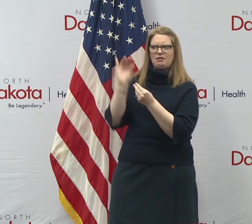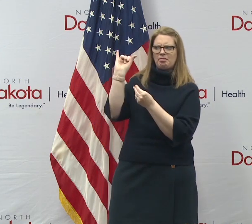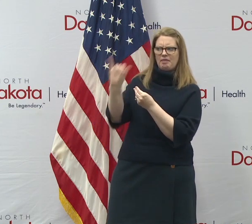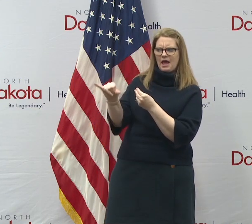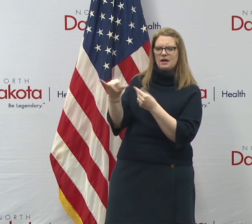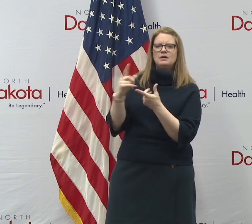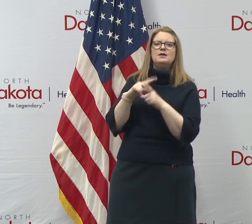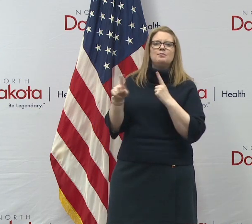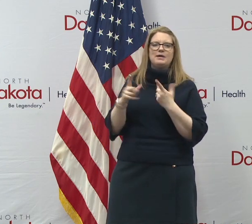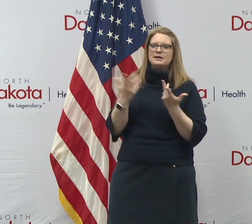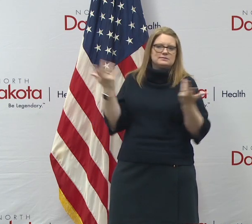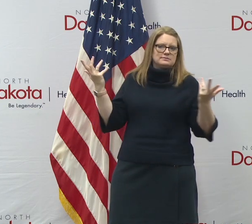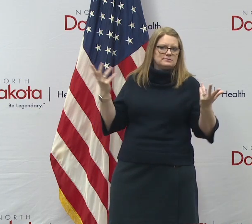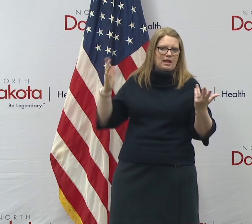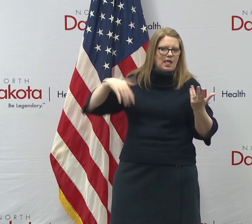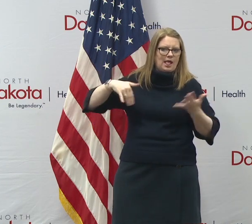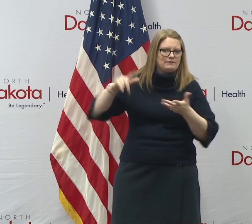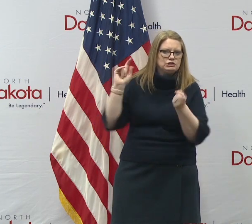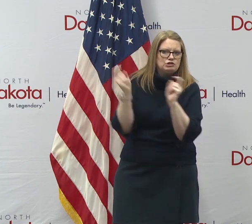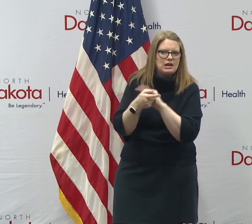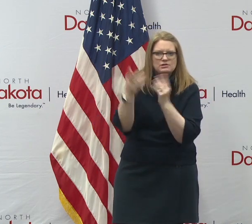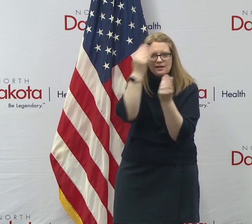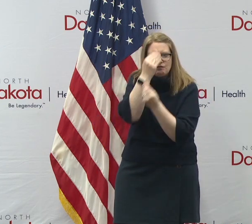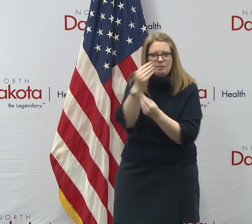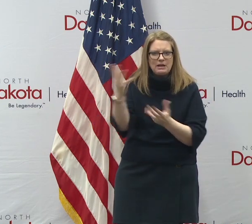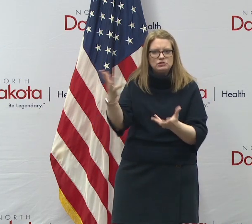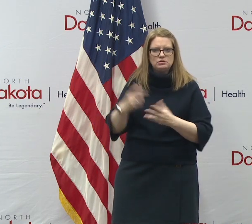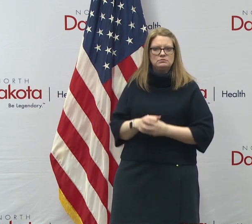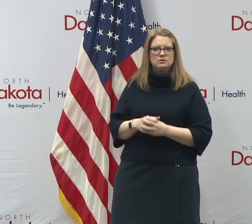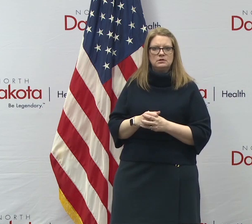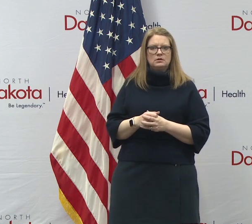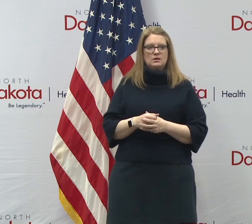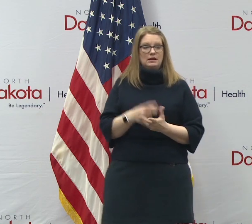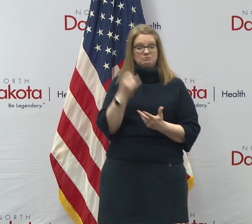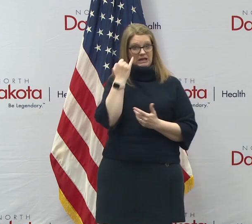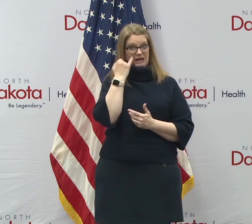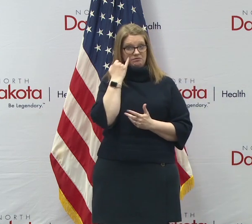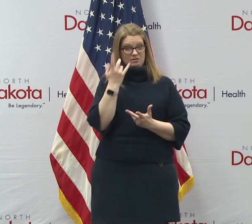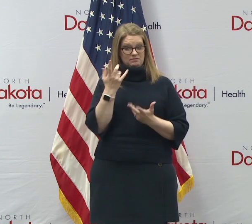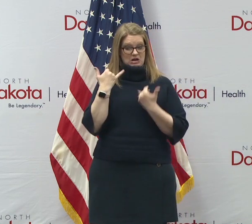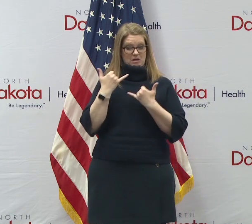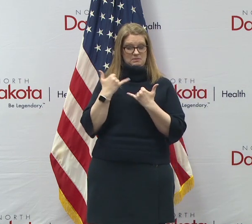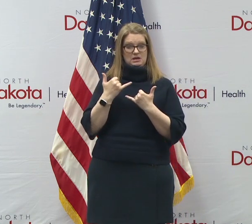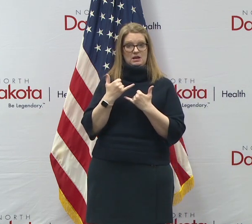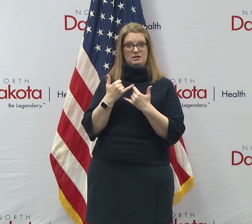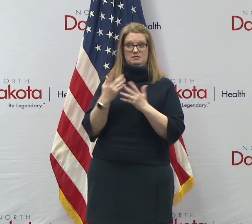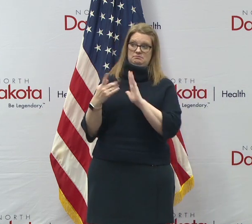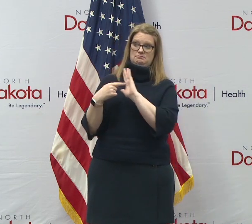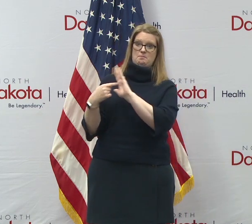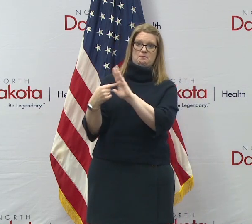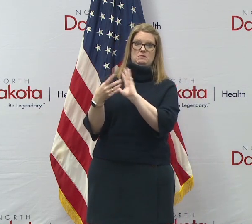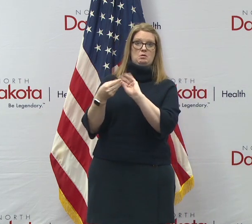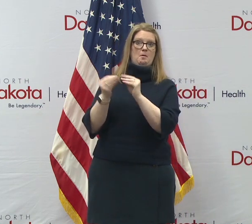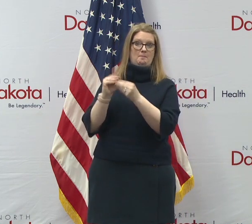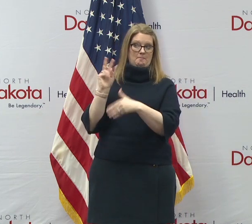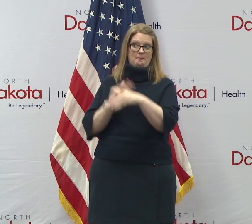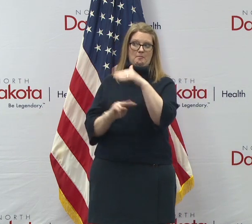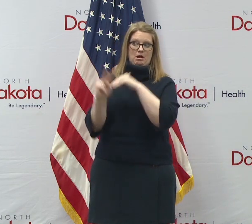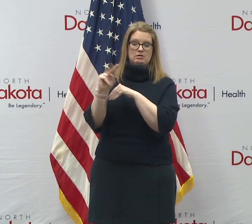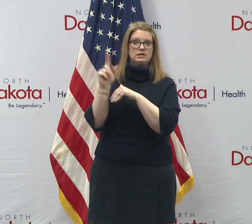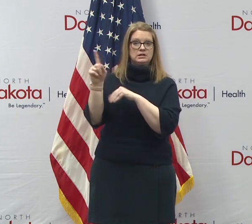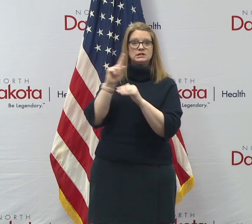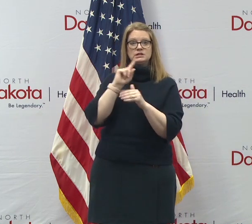working with them constructively to see if we can get an updated and we'll let you guys know if we actually get an updated version of that, that reflects the real,